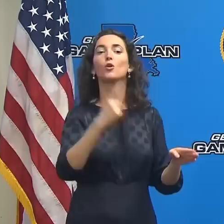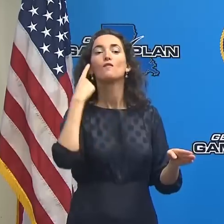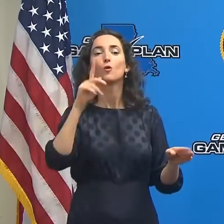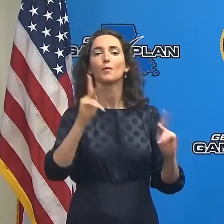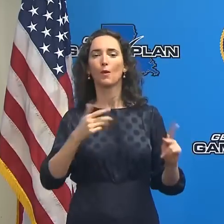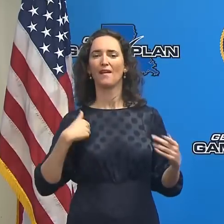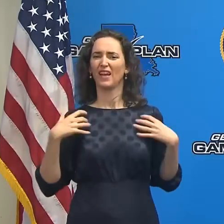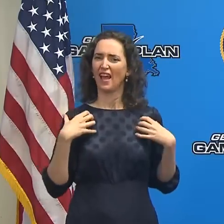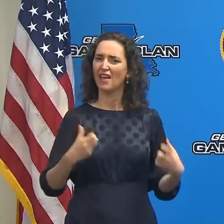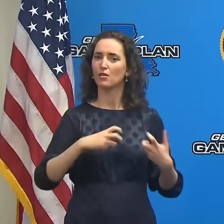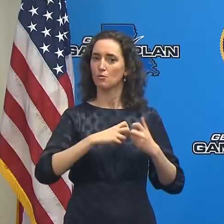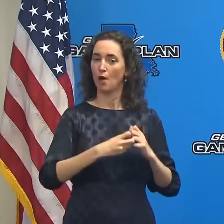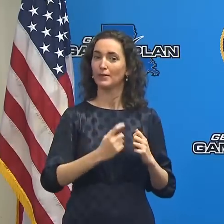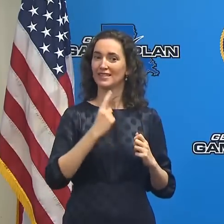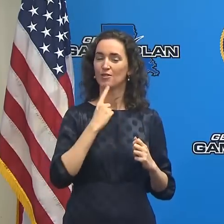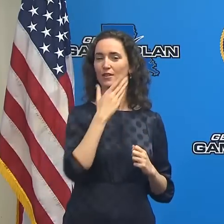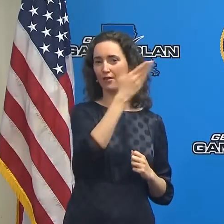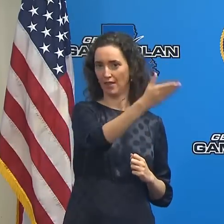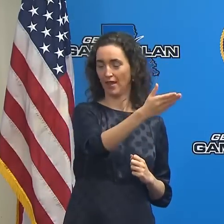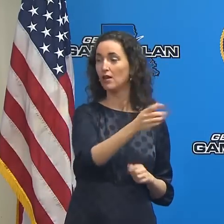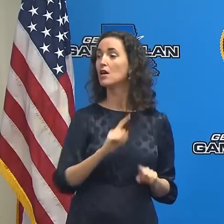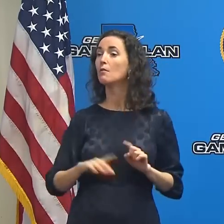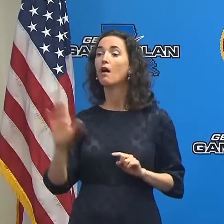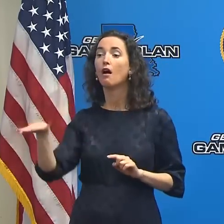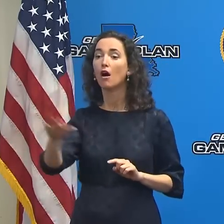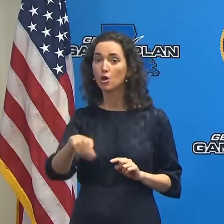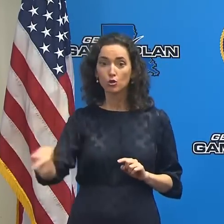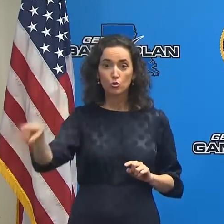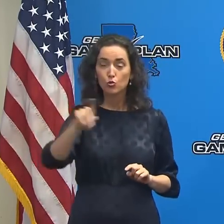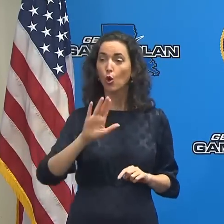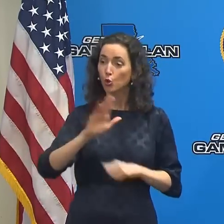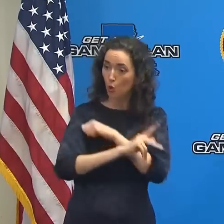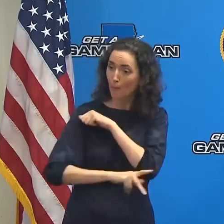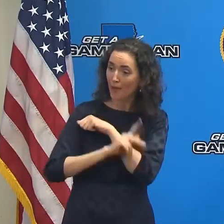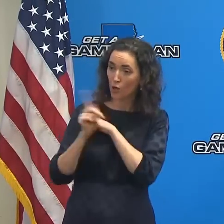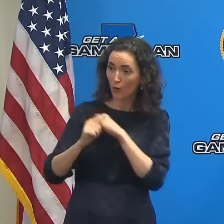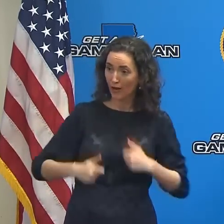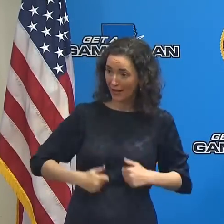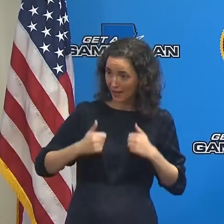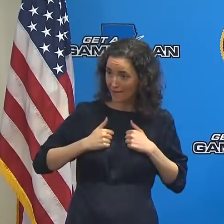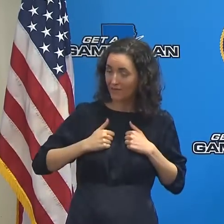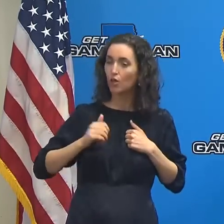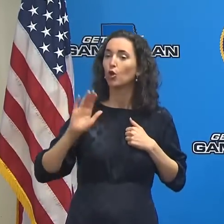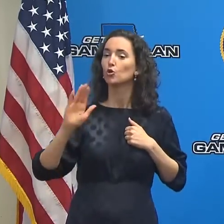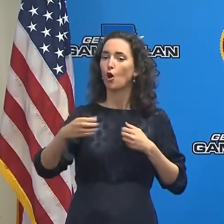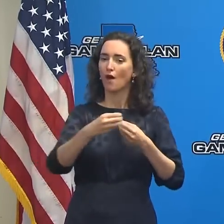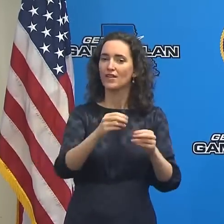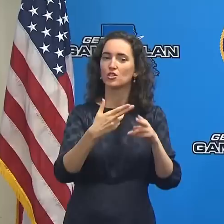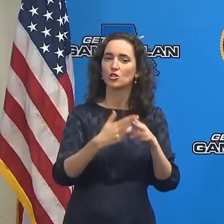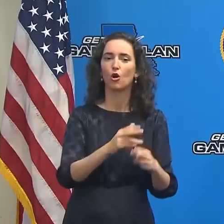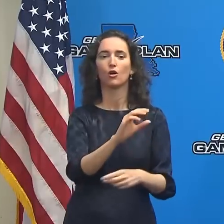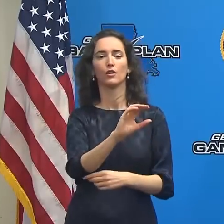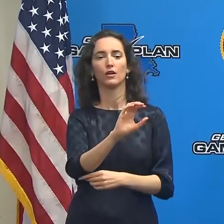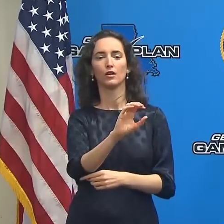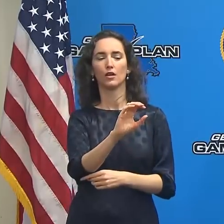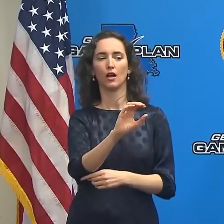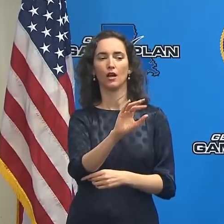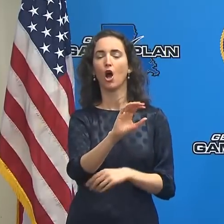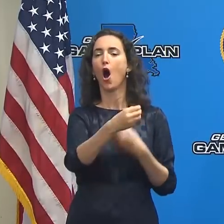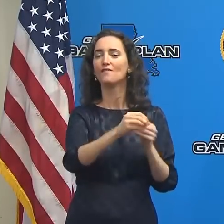need shelters is to contact their office of emergency preparedness in the parish where they live and take instruction from them.